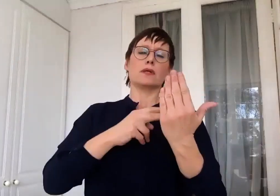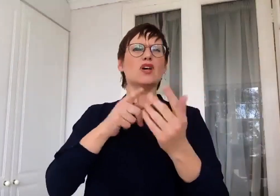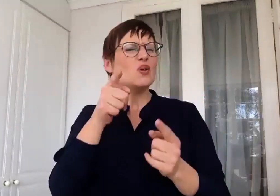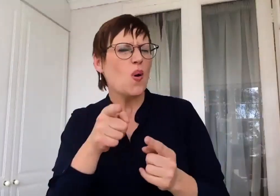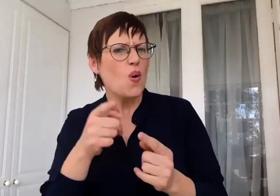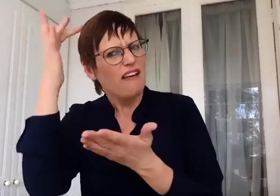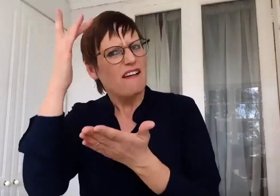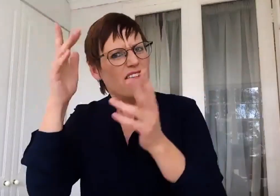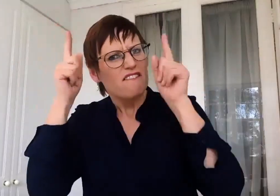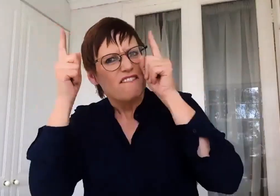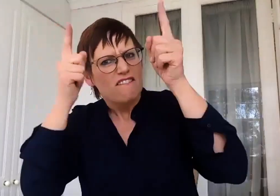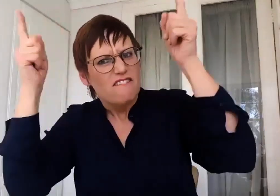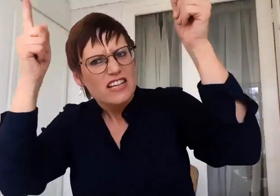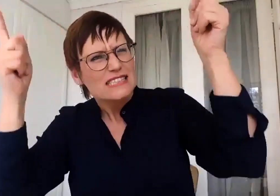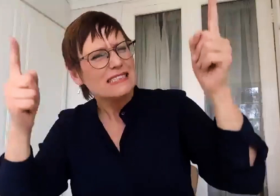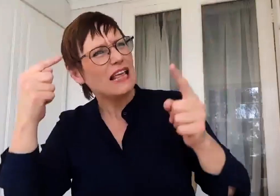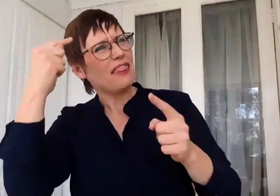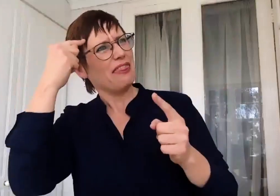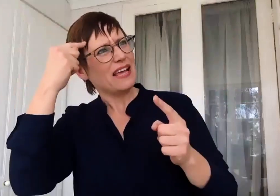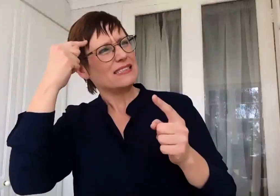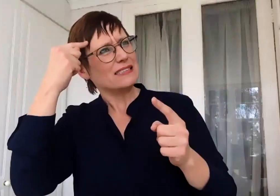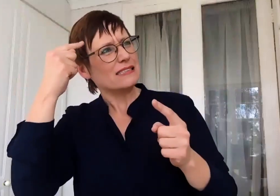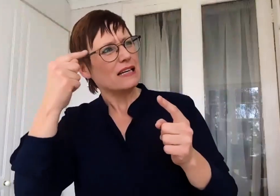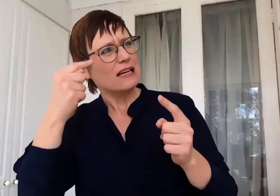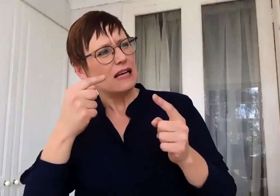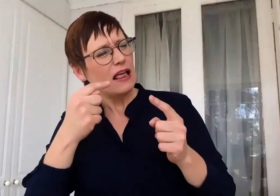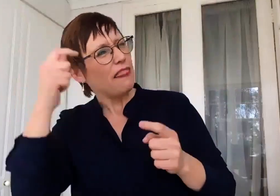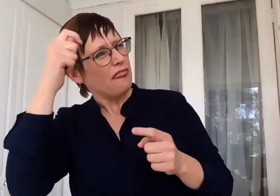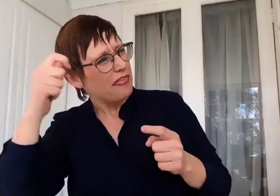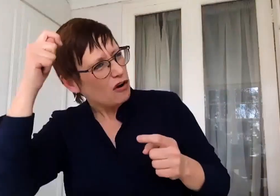being less academic than someone who's doing pure maths. I tend to